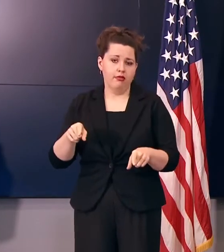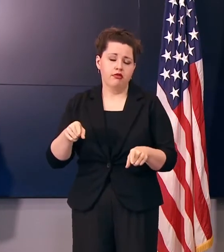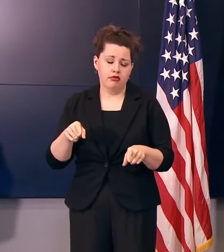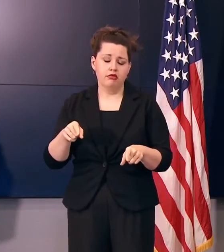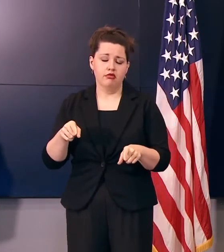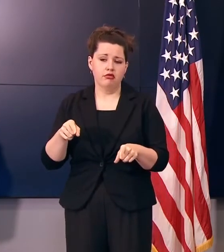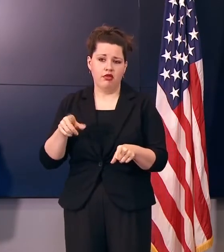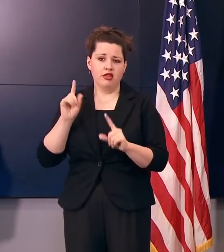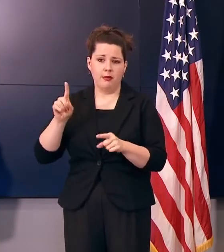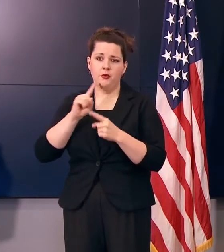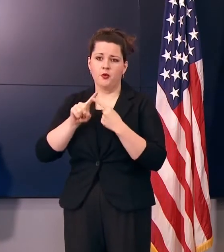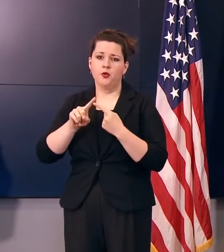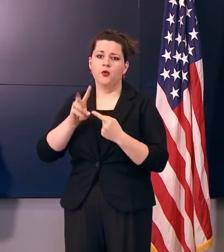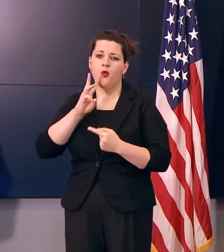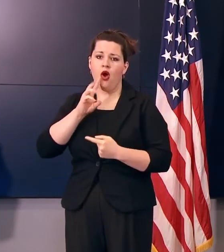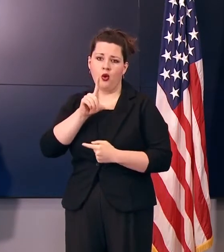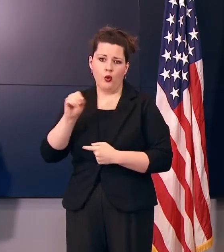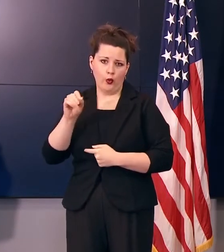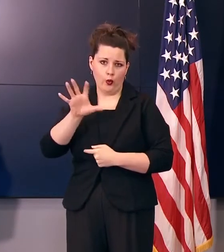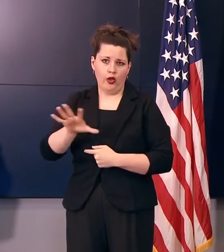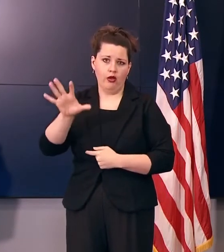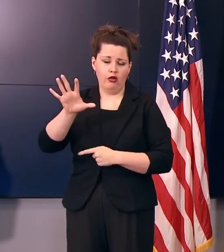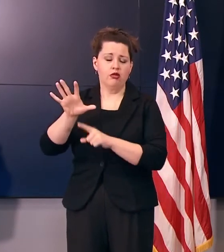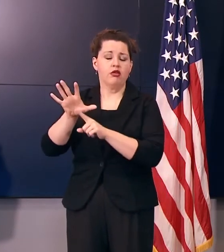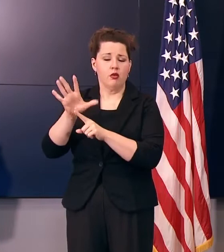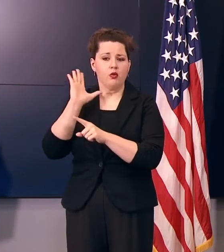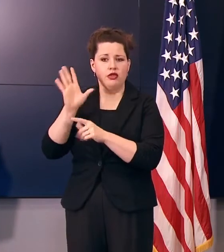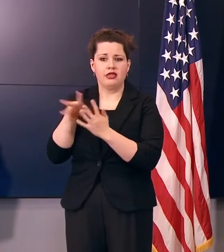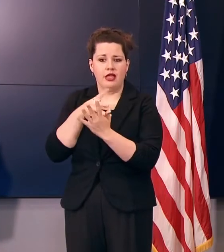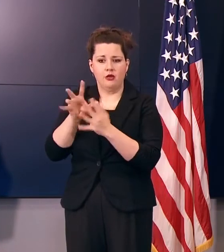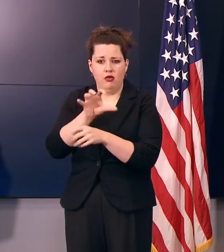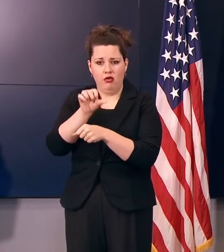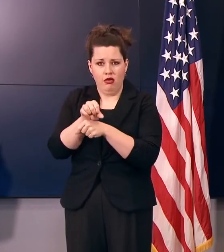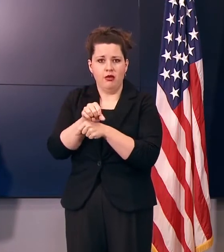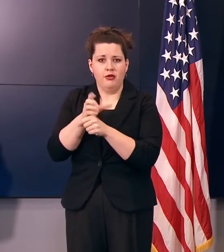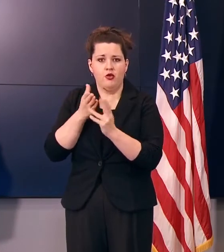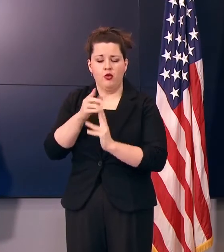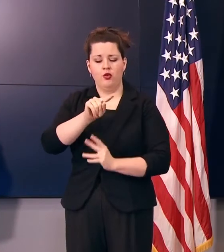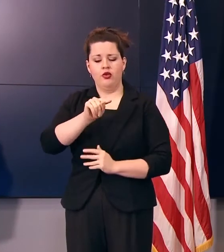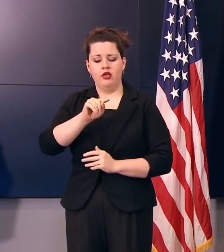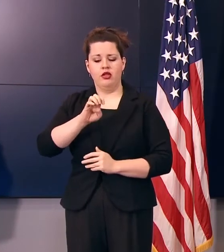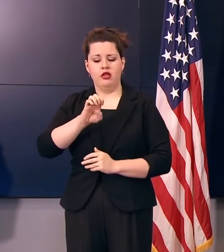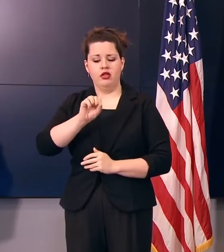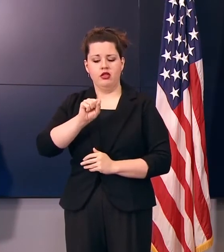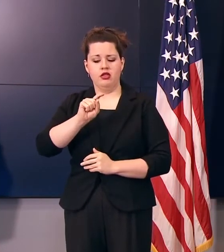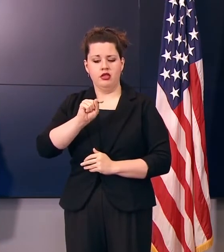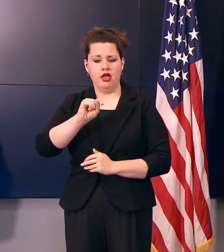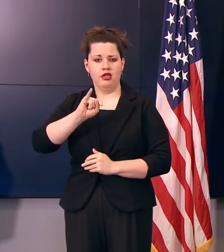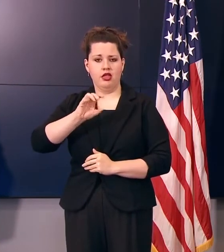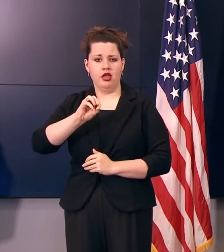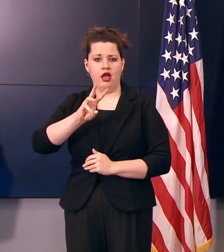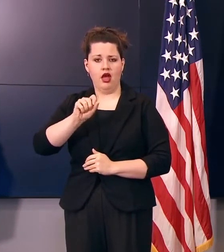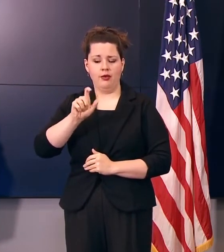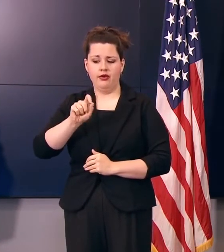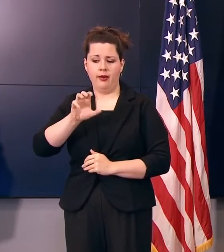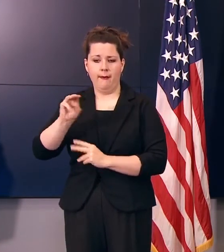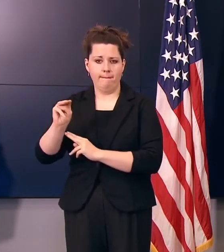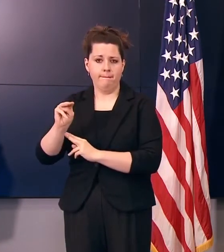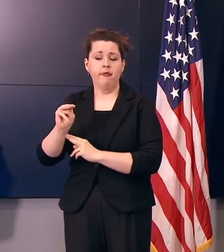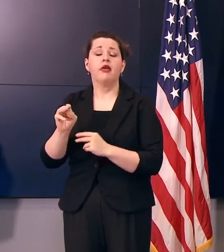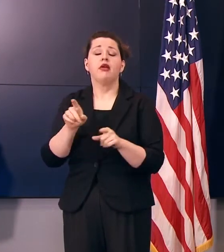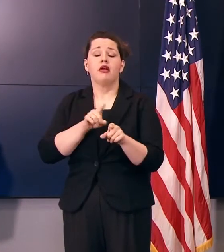the Waterloo area, and we'll be scheduling those appointments through the test Iowa, in addition to the other